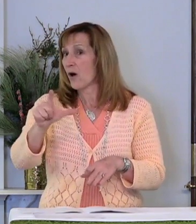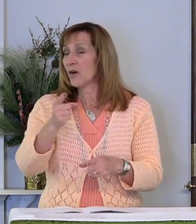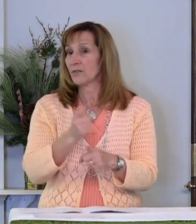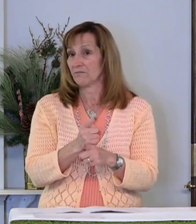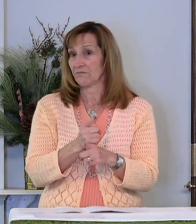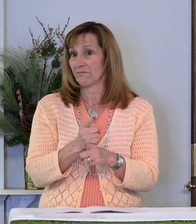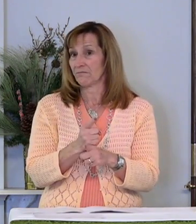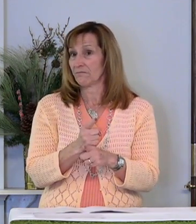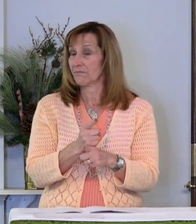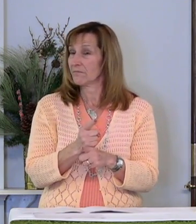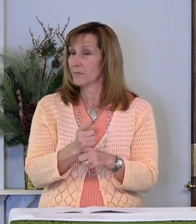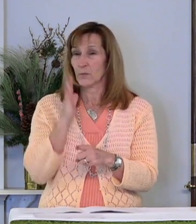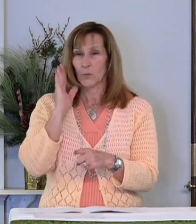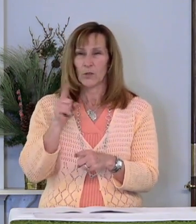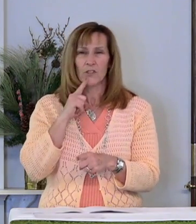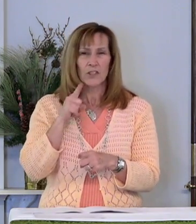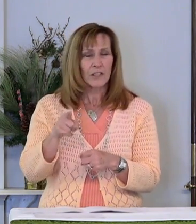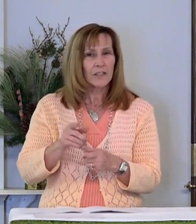Wouldn't she?